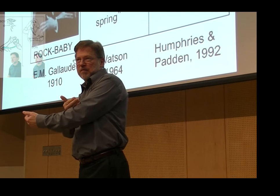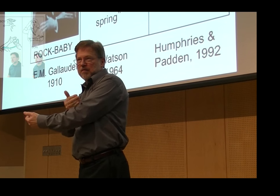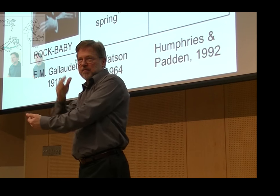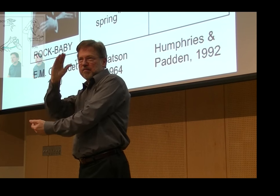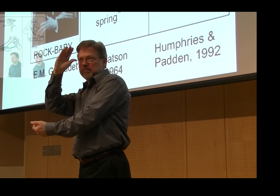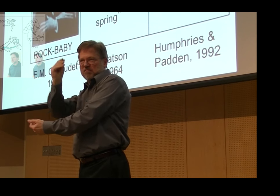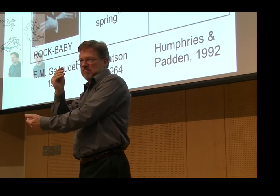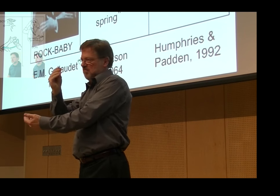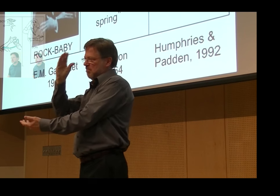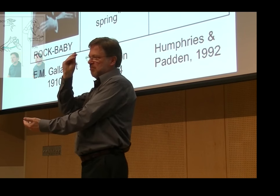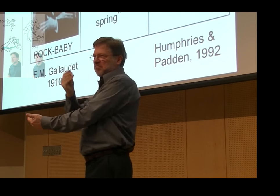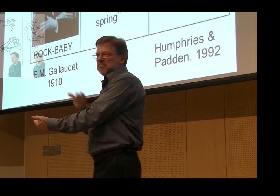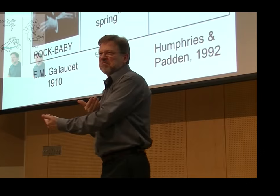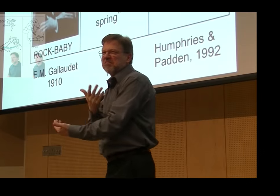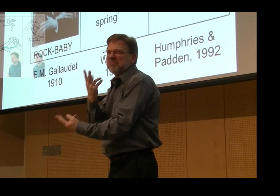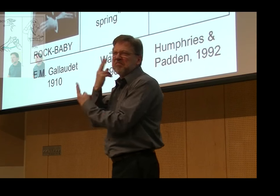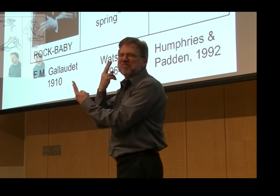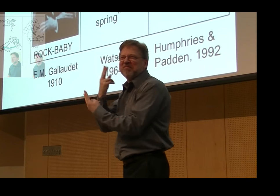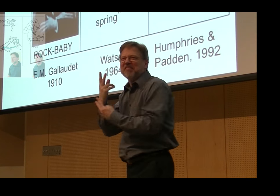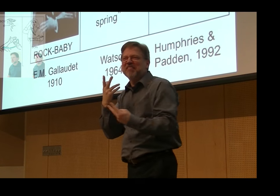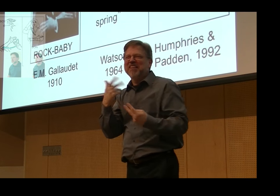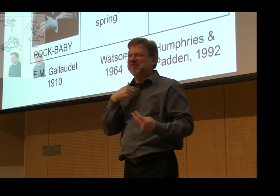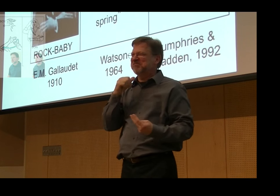older form, but this is the form that Watson is describing.